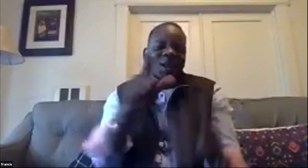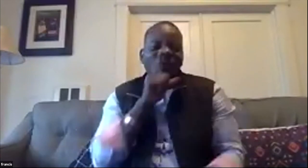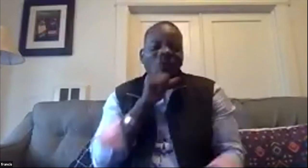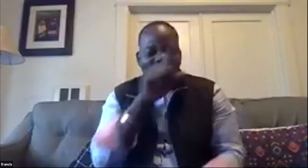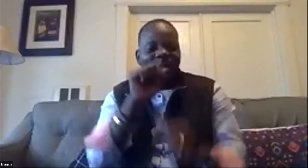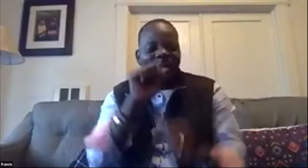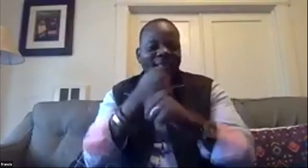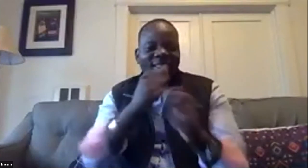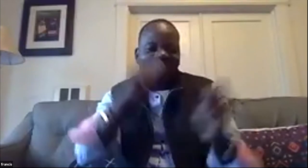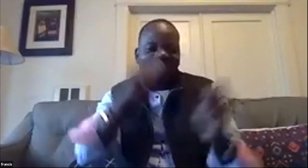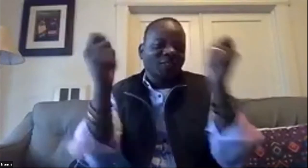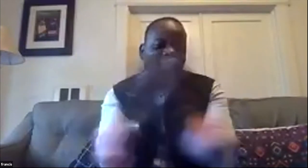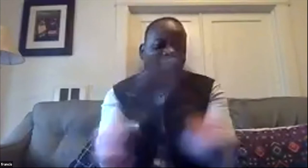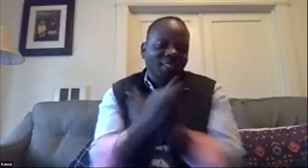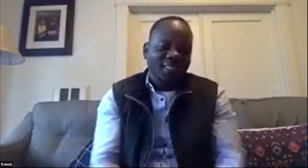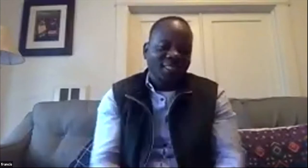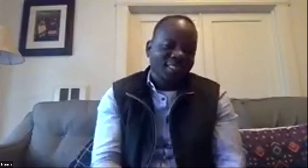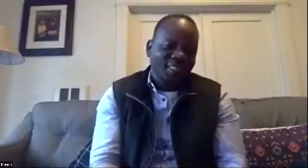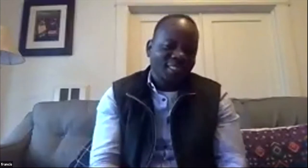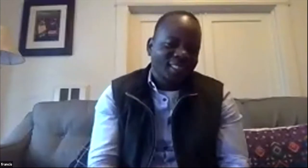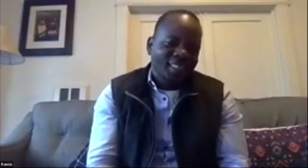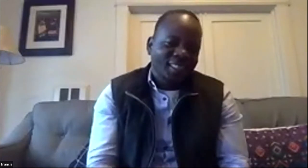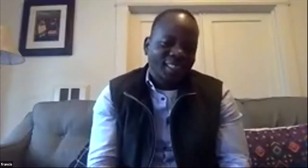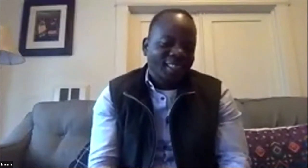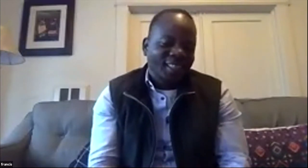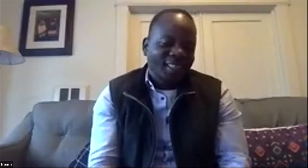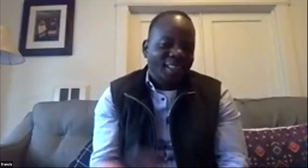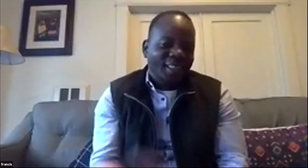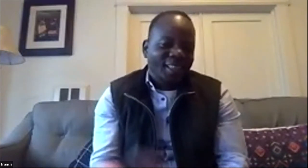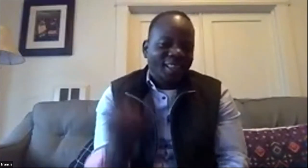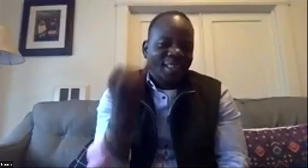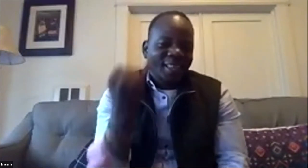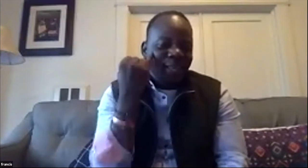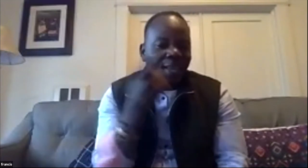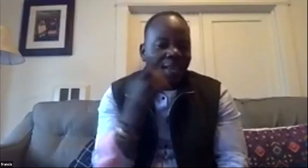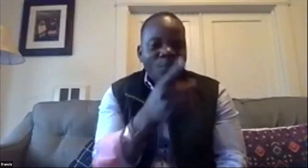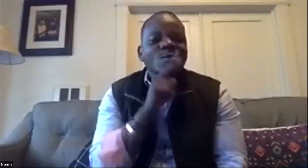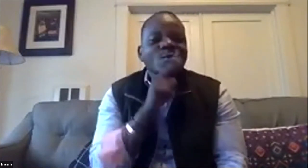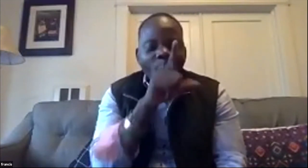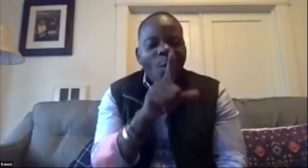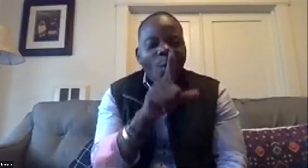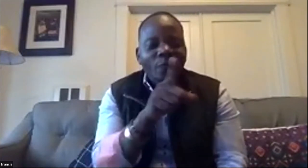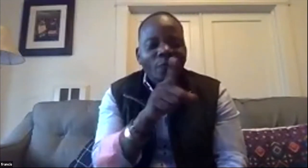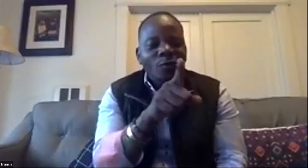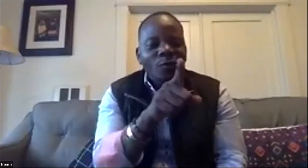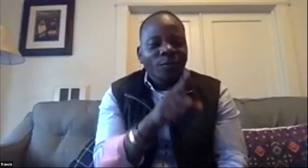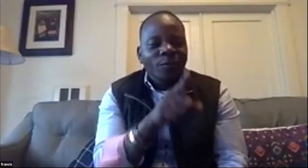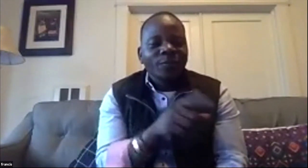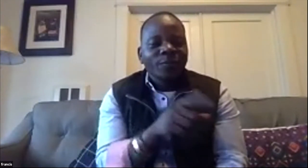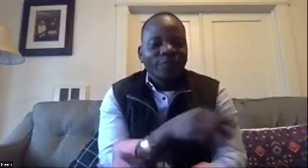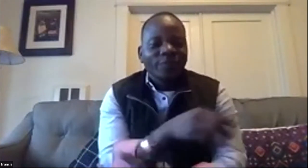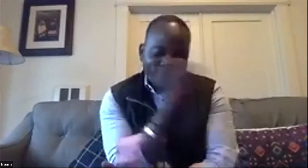each other and community and all connecting the dots as one large